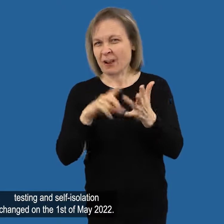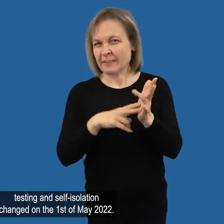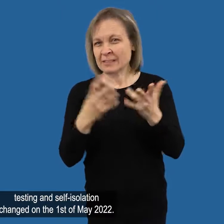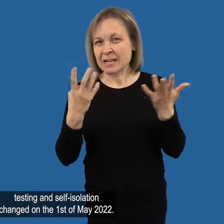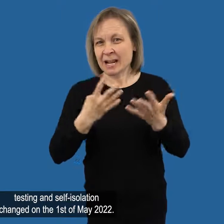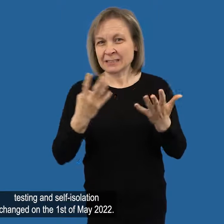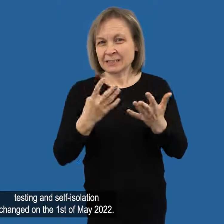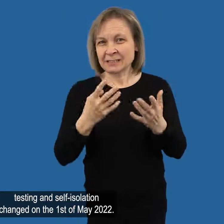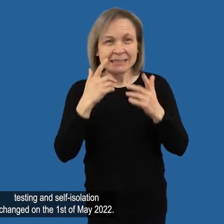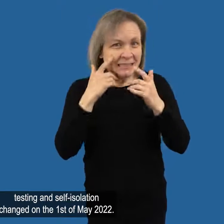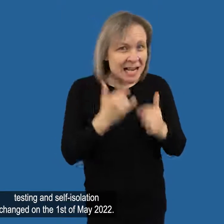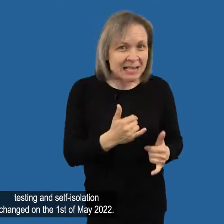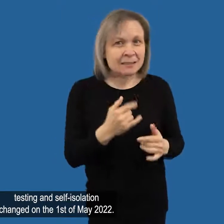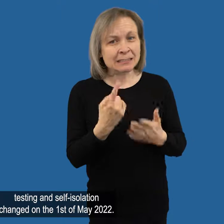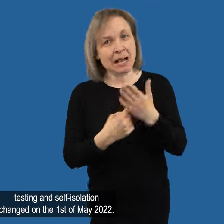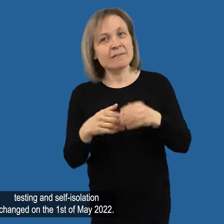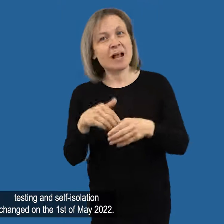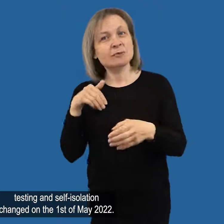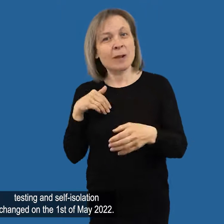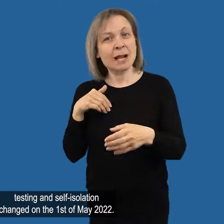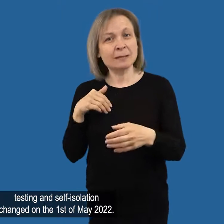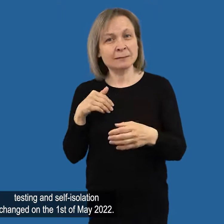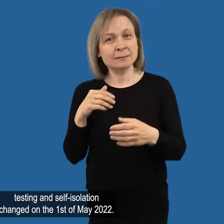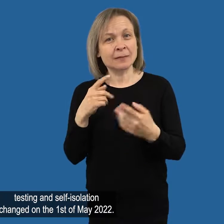-isolation changed on the 1st of May 2022.